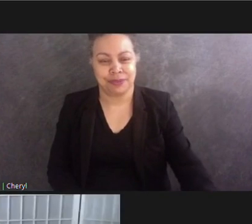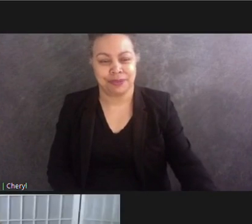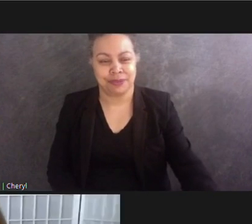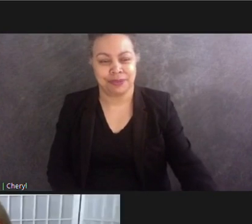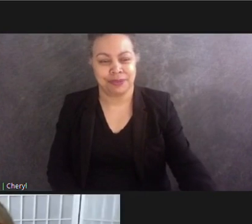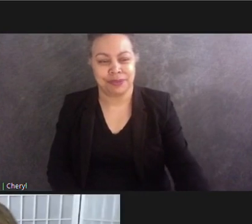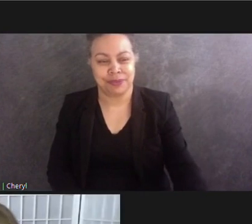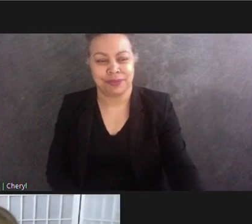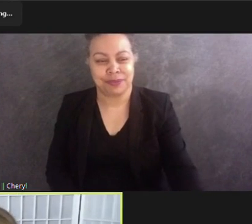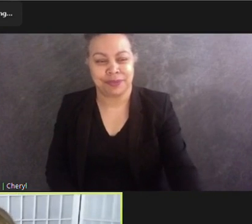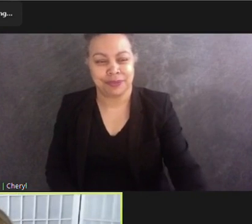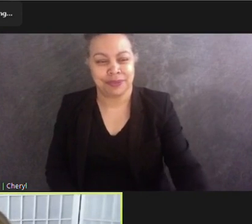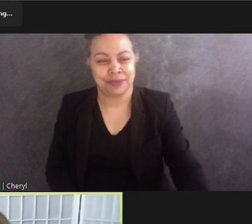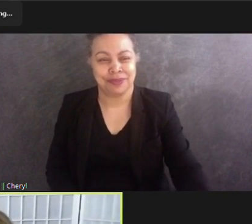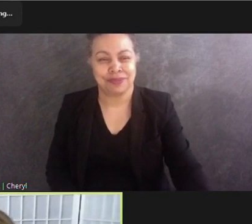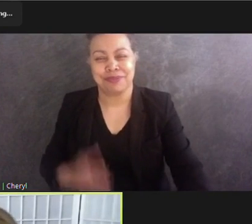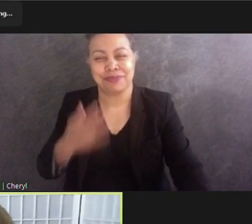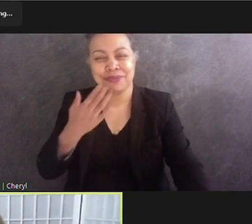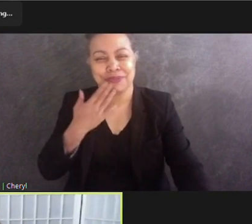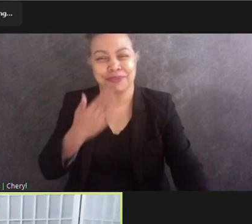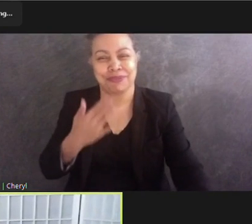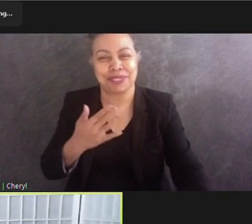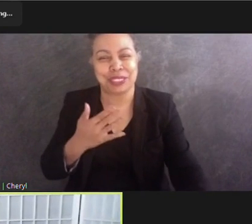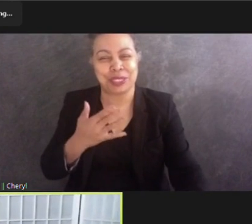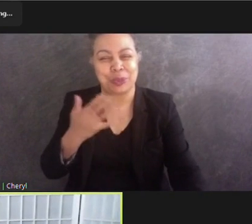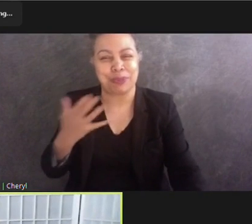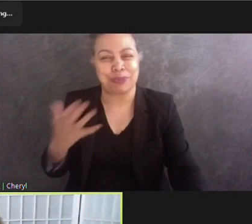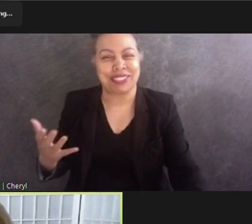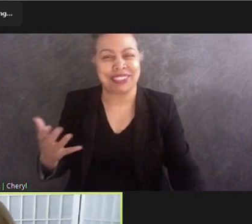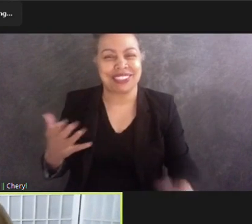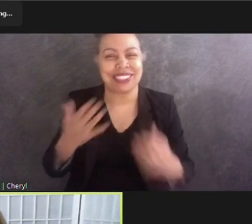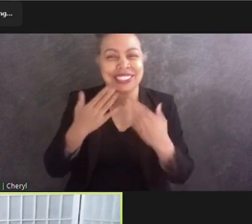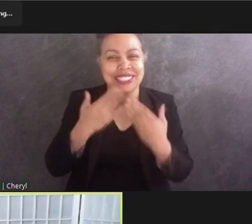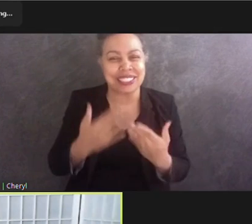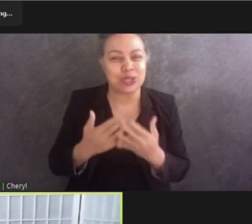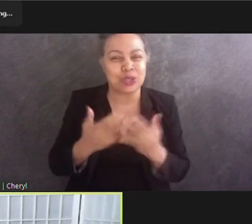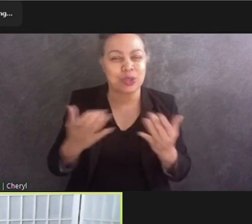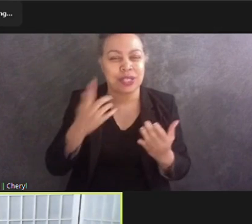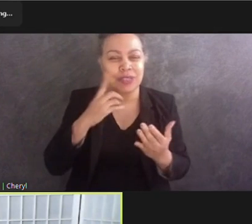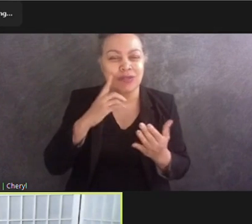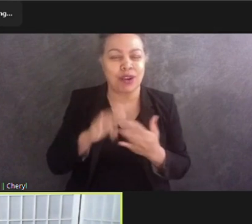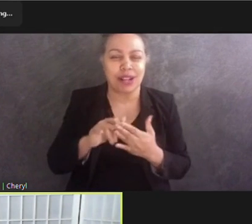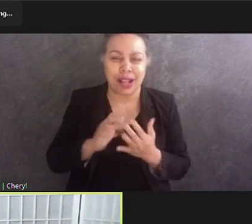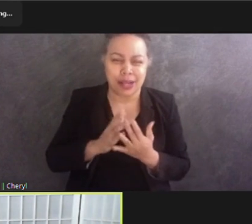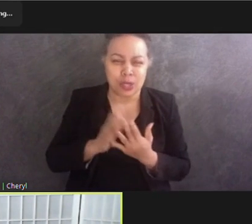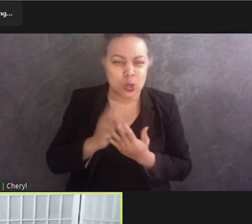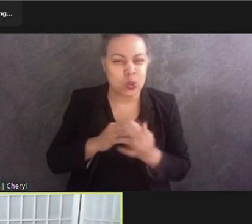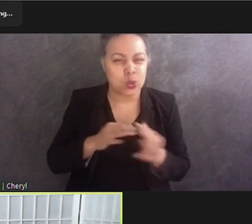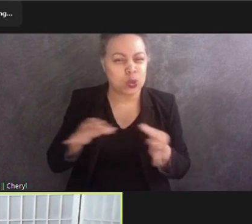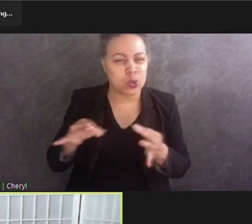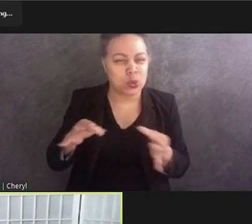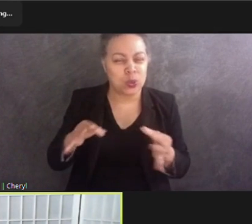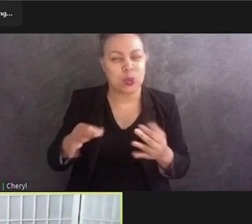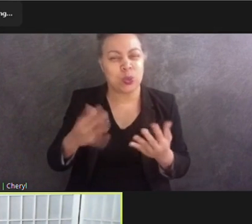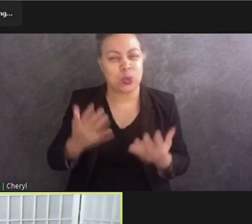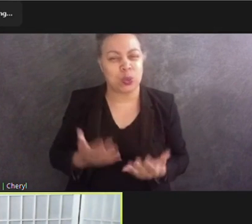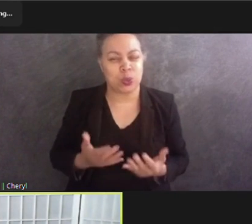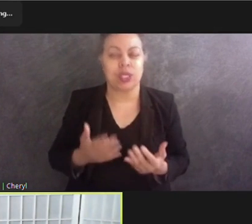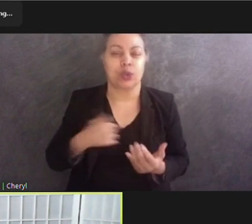Thank you so much for that thorough report. We really do appreciate it. At this